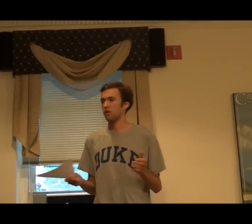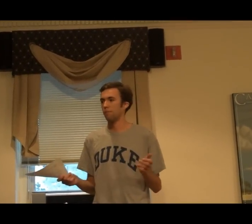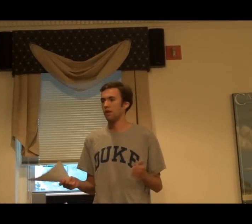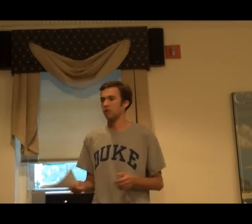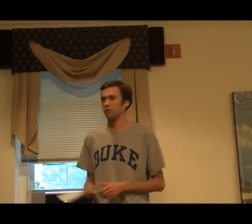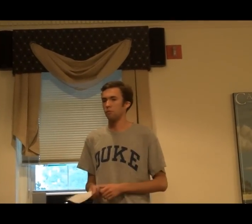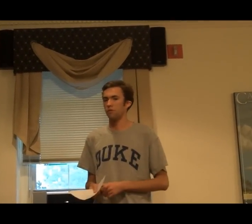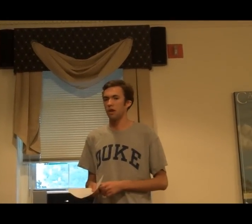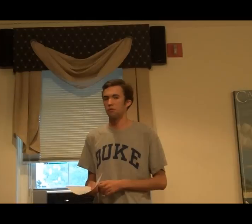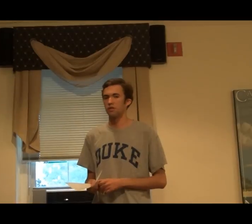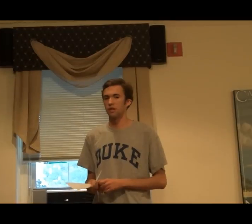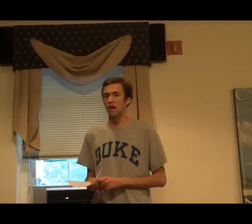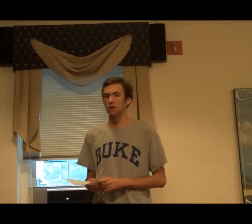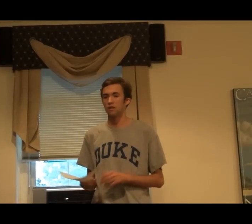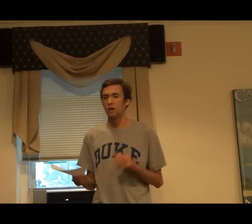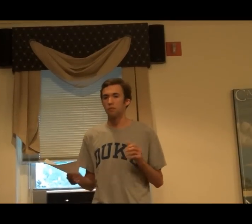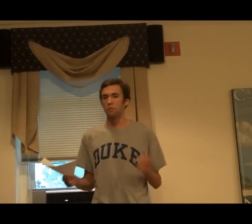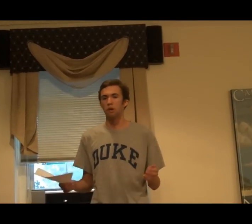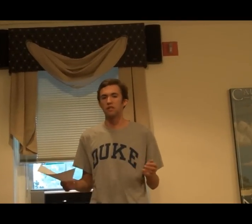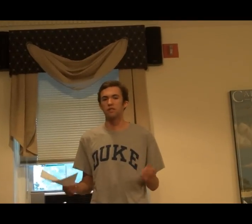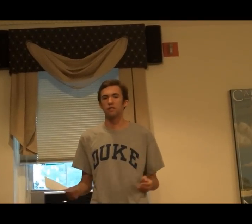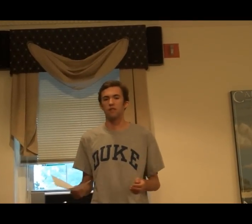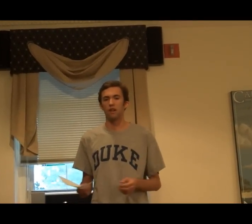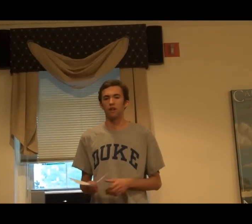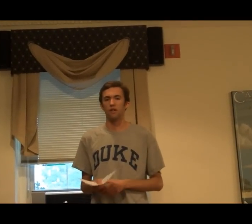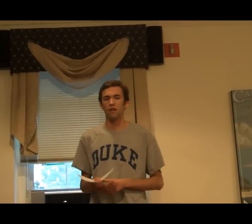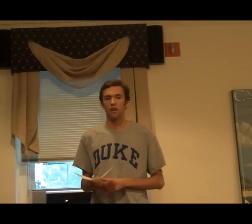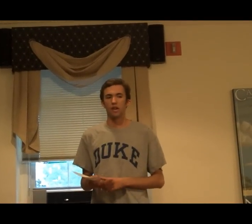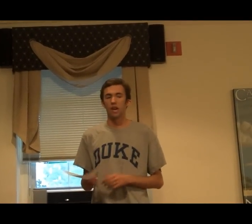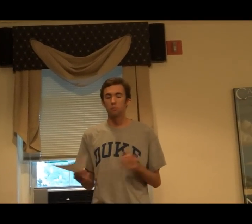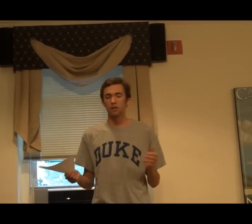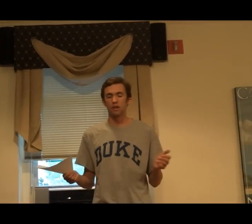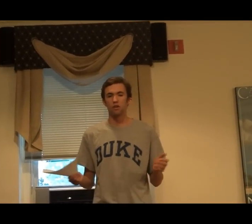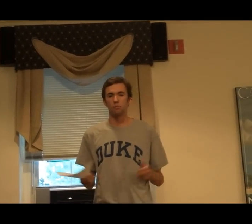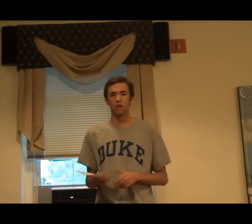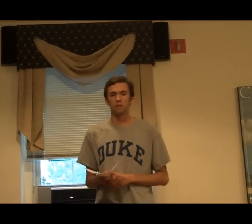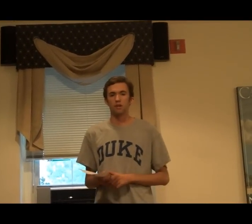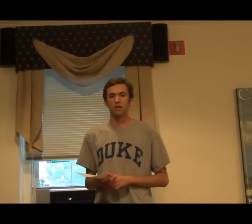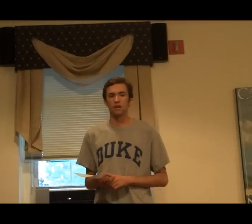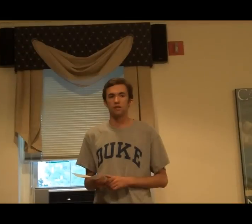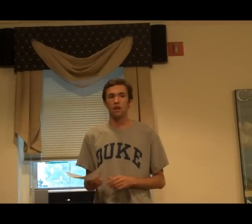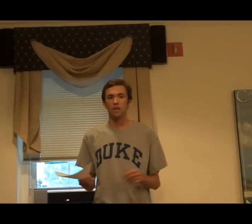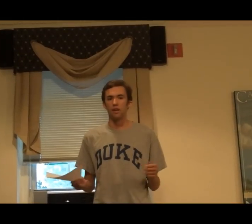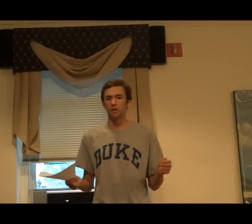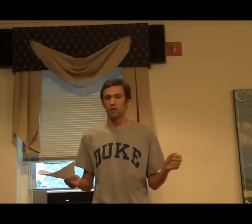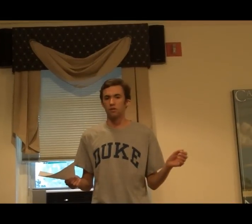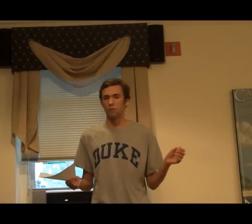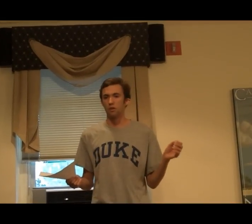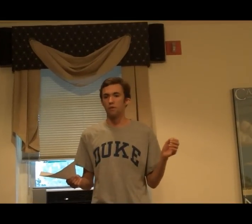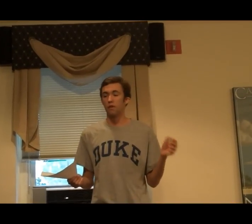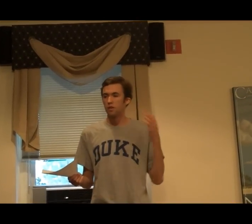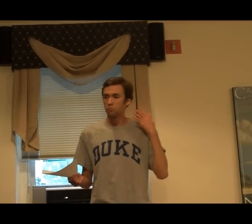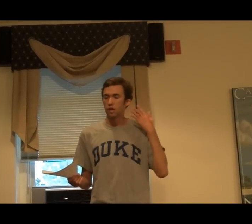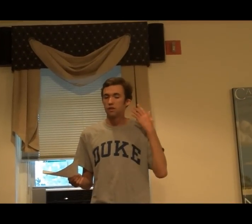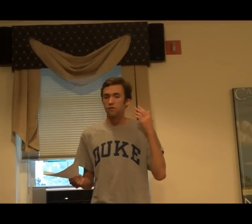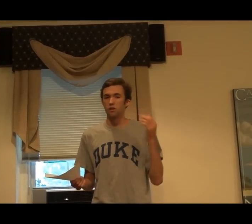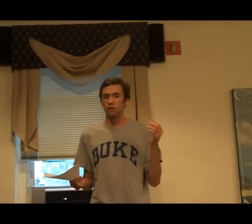complex form of grammar or syntax, but the basis is there. It can't be like Harold Chomsky says, that grammar evolved in the brains of humans